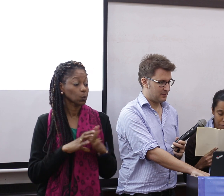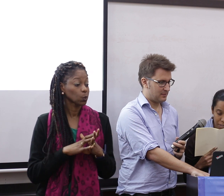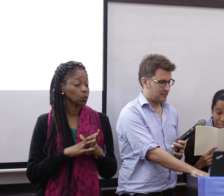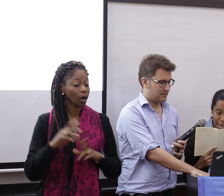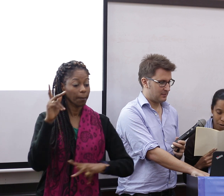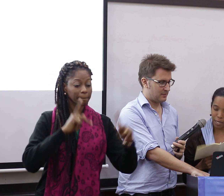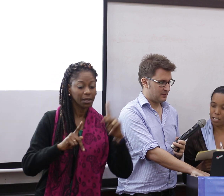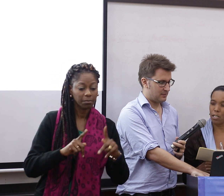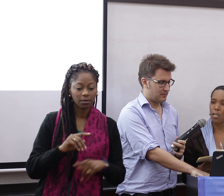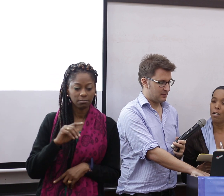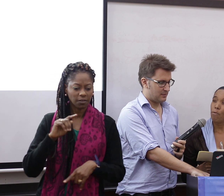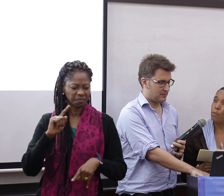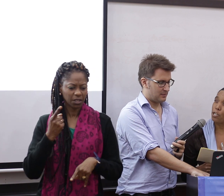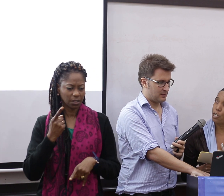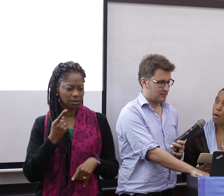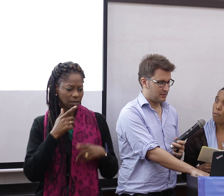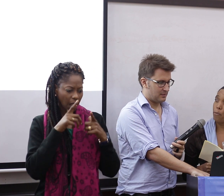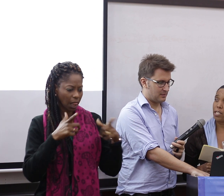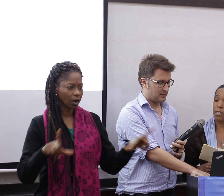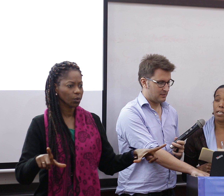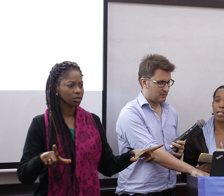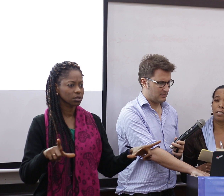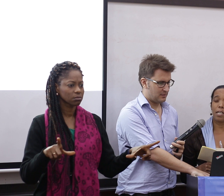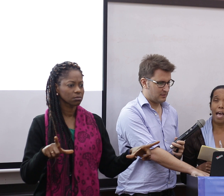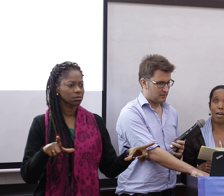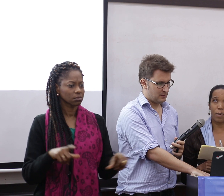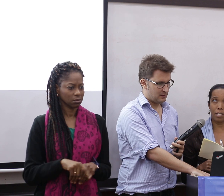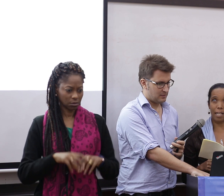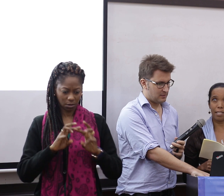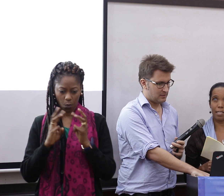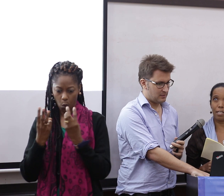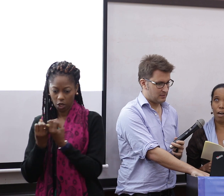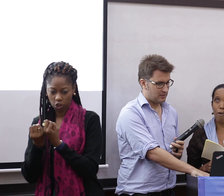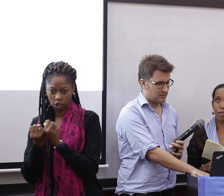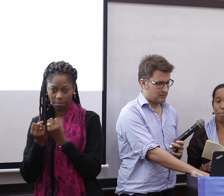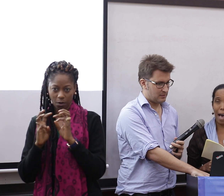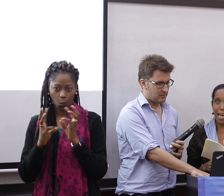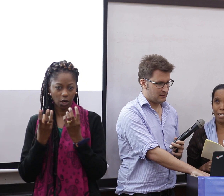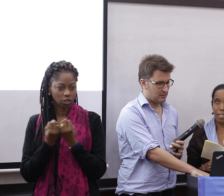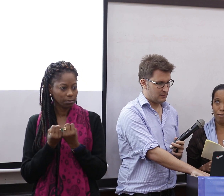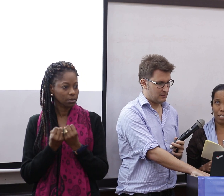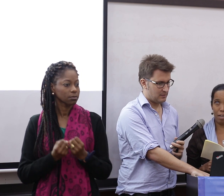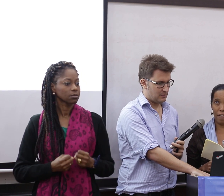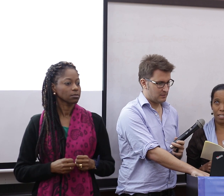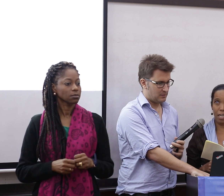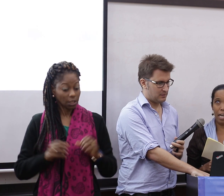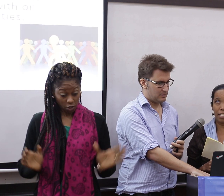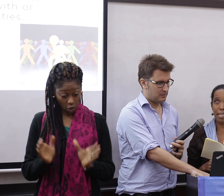First Language Workshop, which is the language that is encouraged by the UN Convention and is